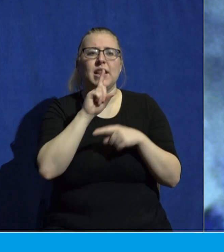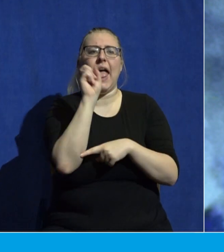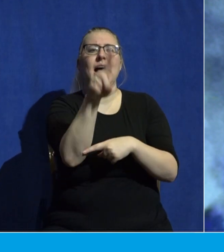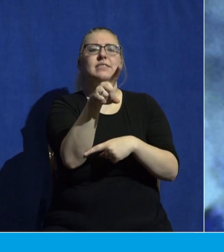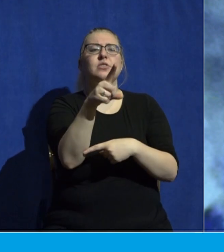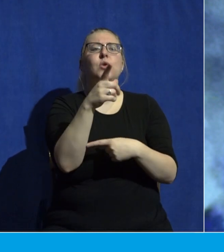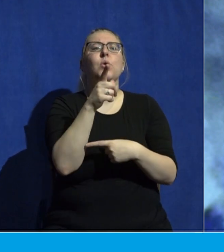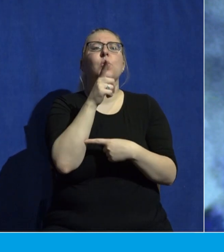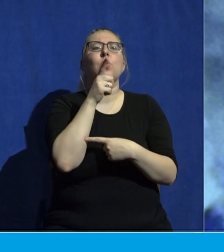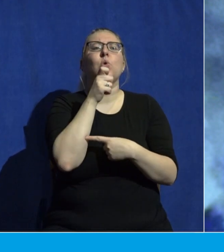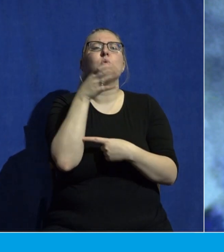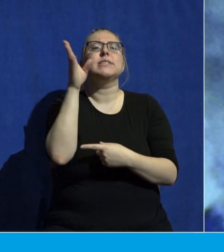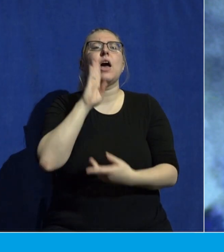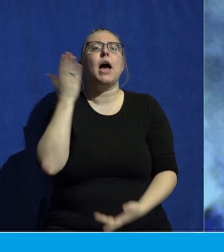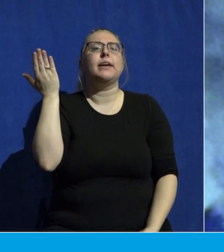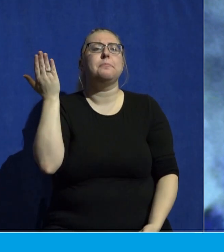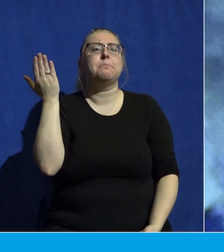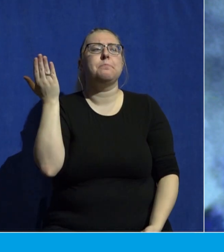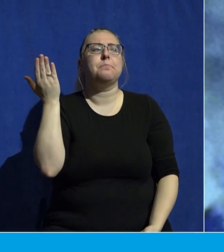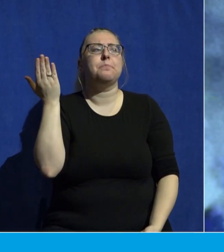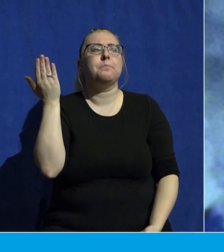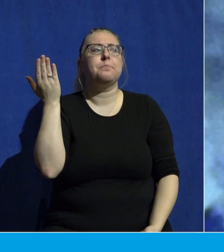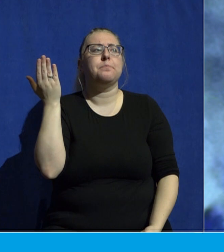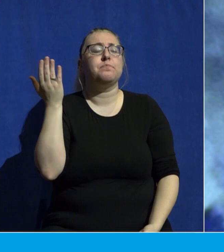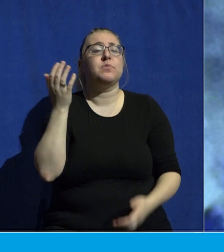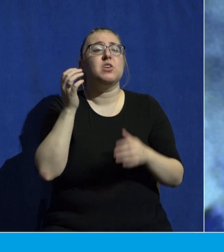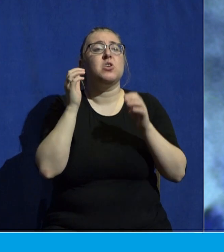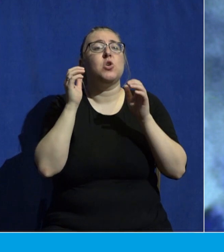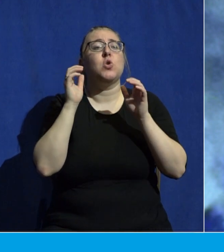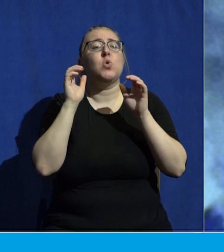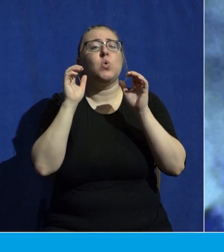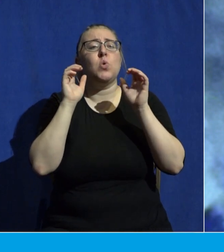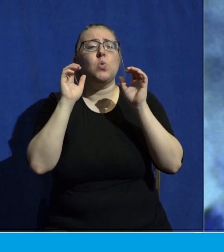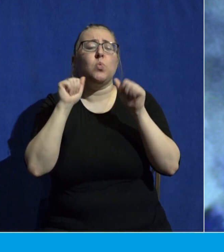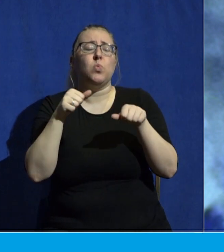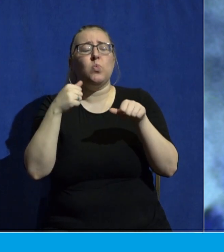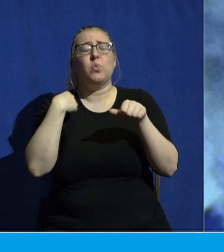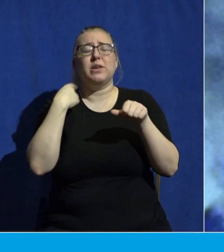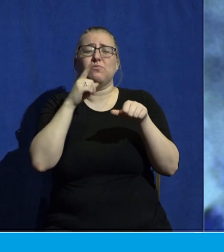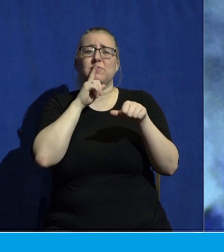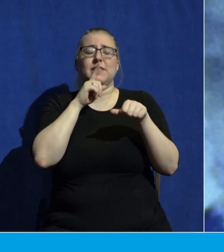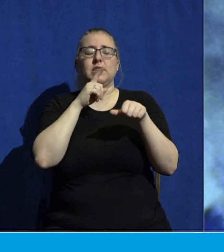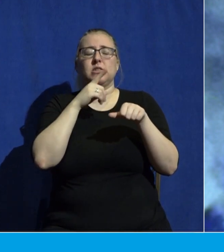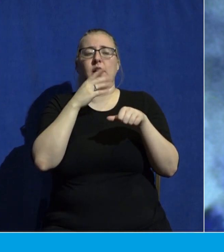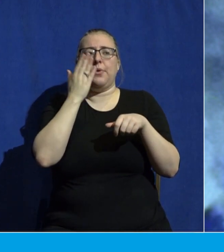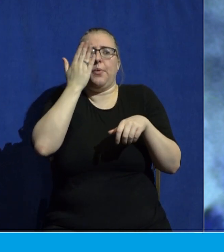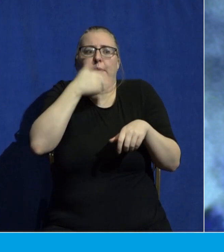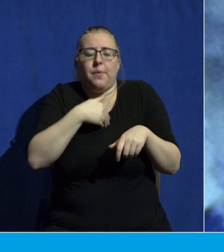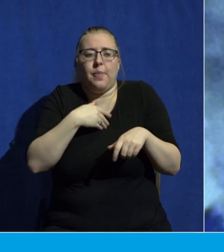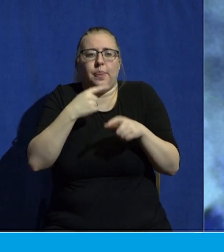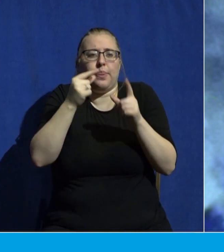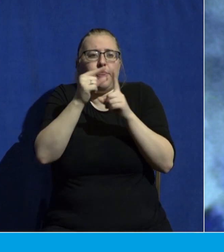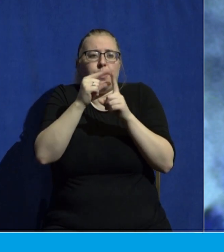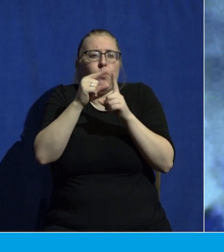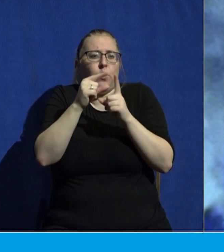God? We can gloss over this word so quickly, but this word represents the greatest